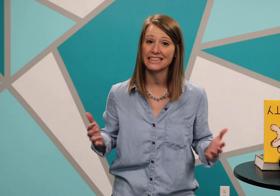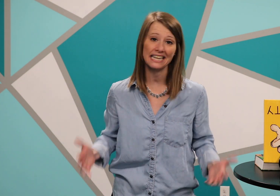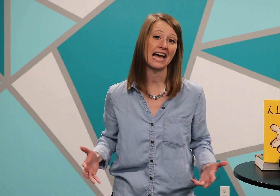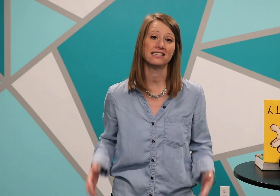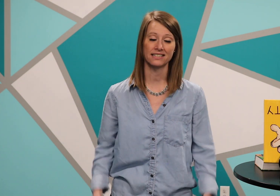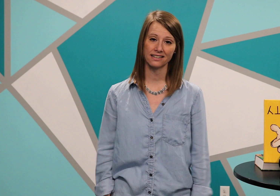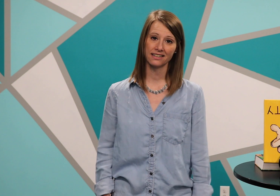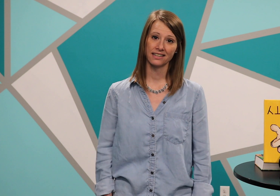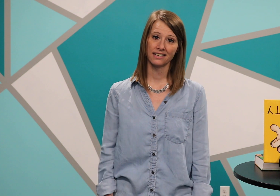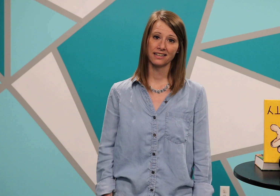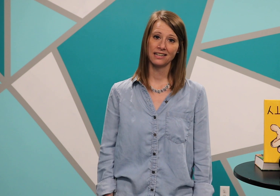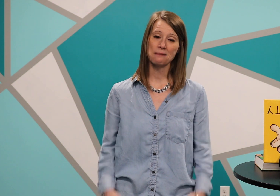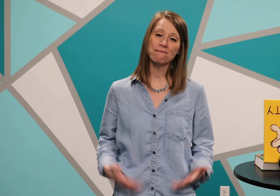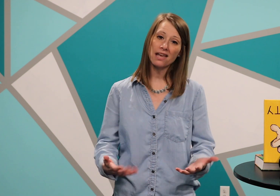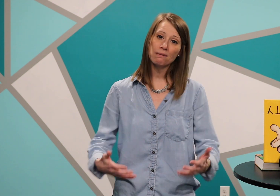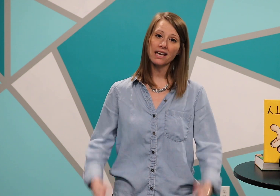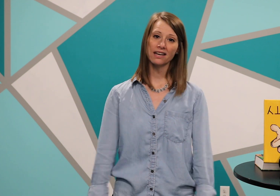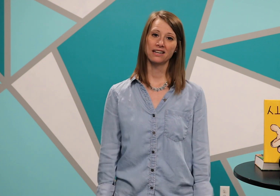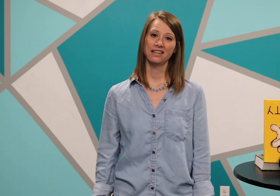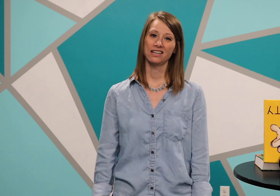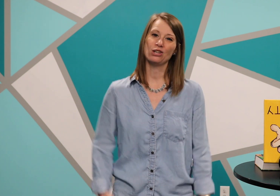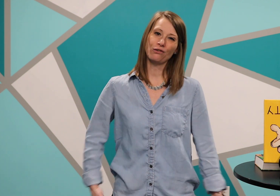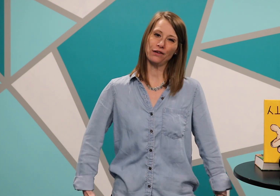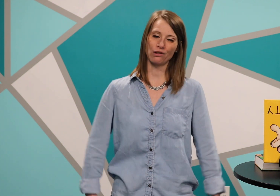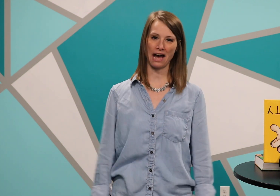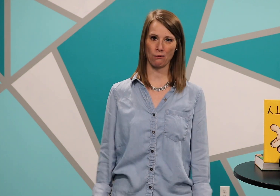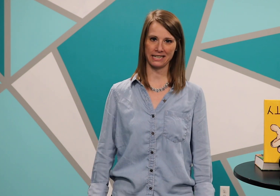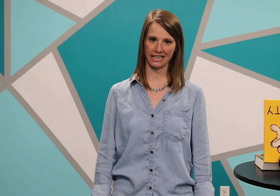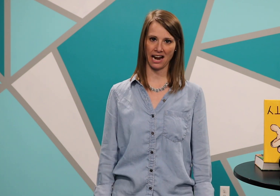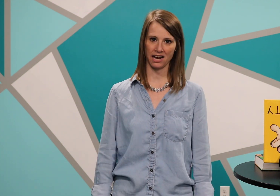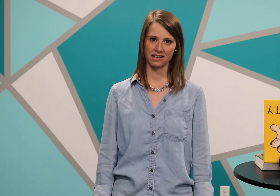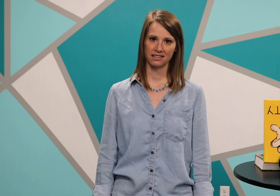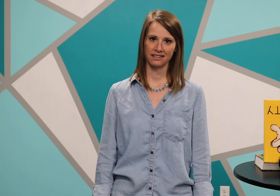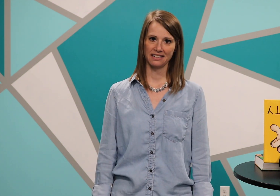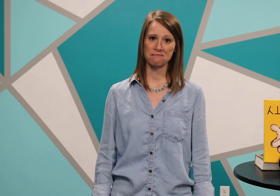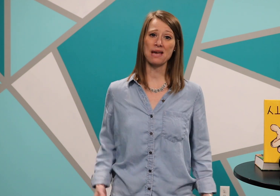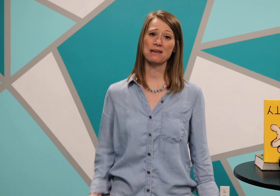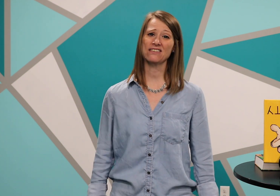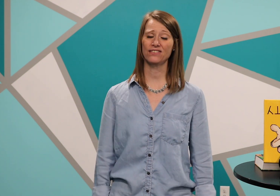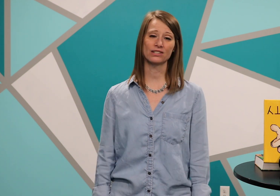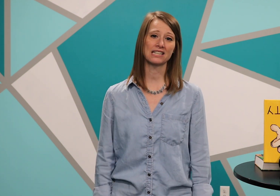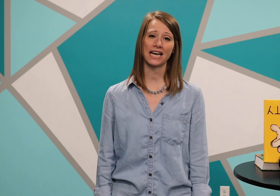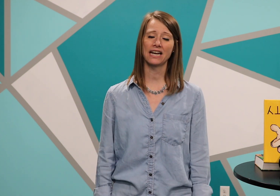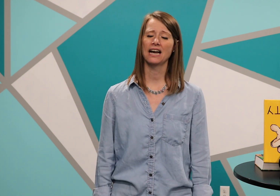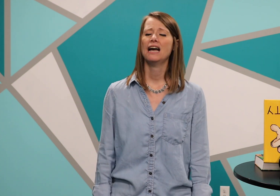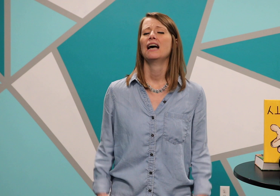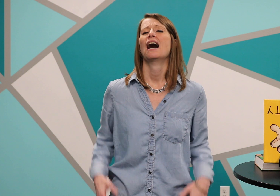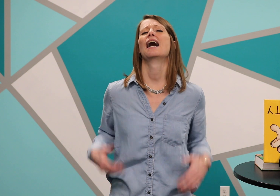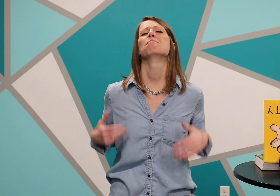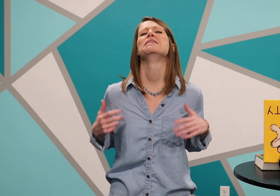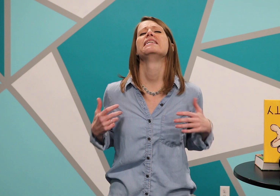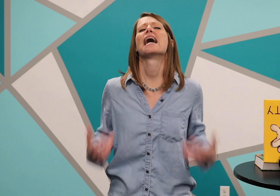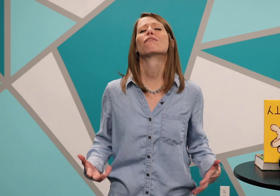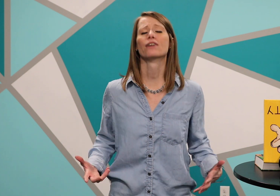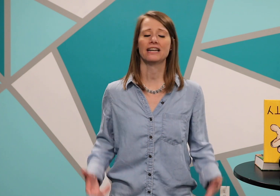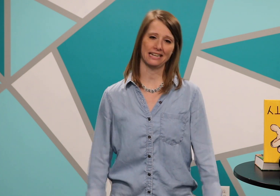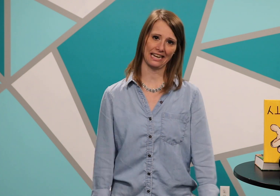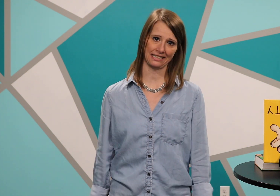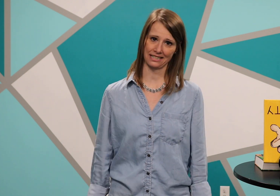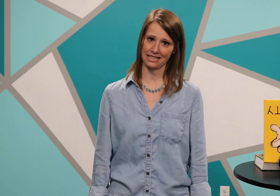the end. Maybe you feel that way today. Maybe it feels like I'm never gonna get to see